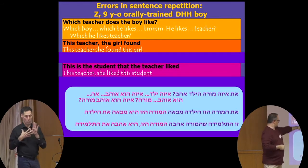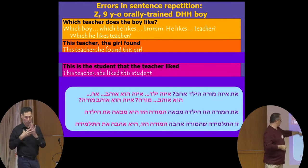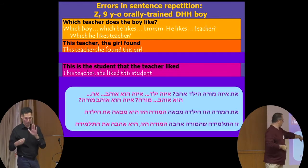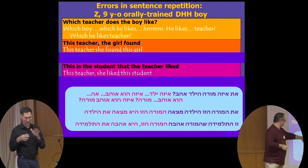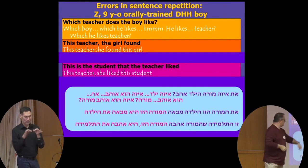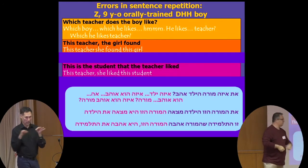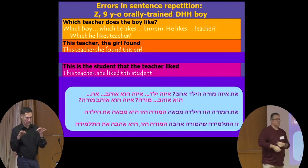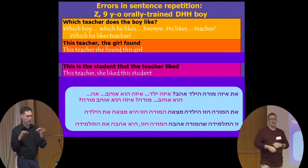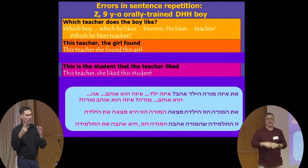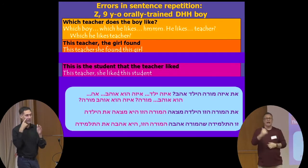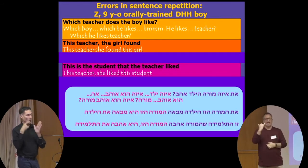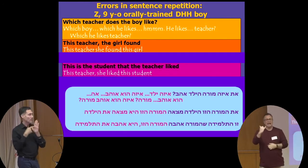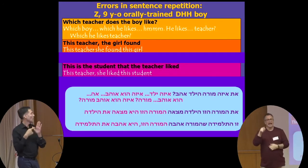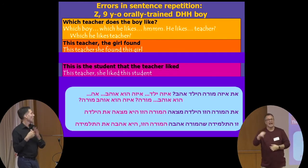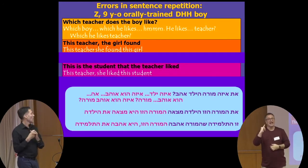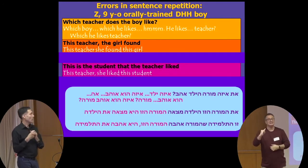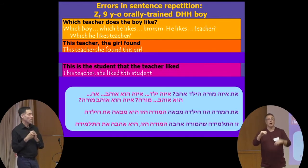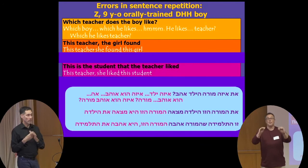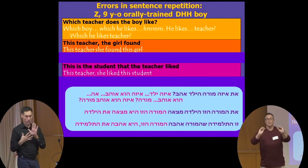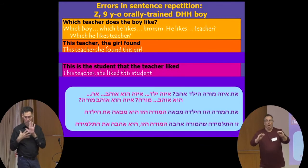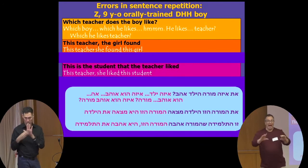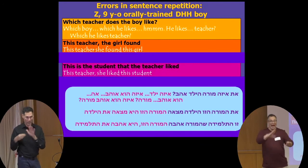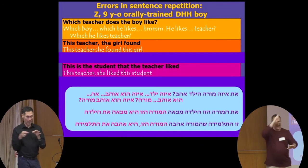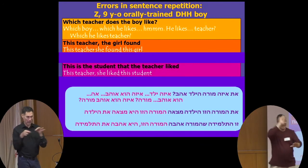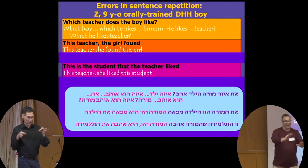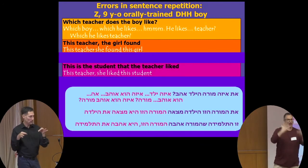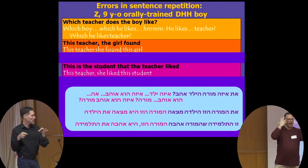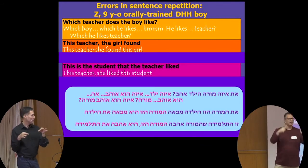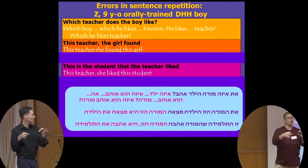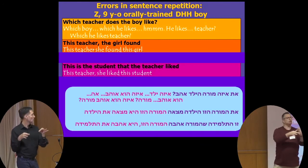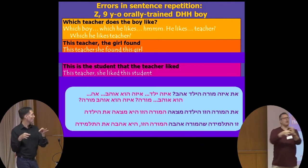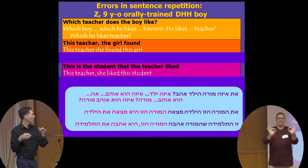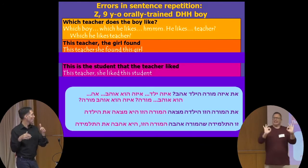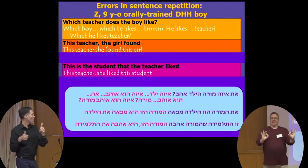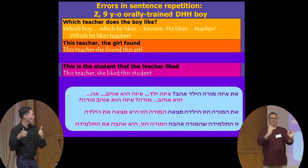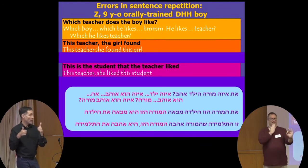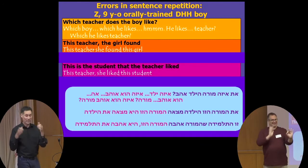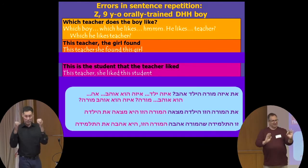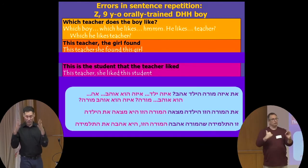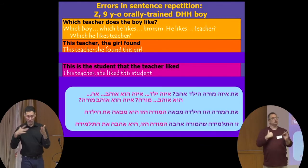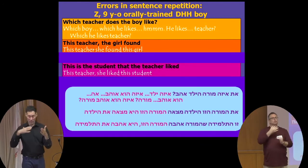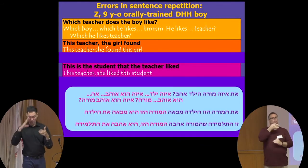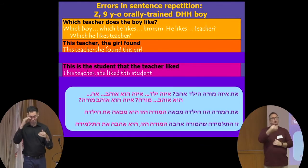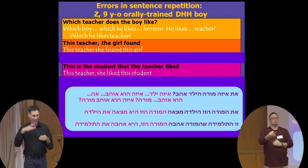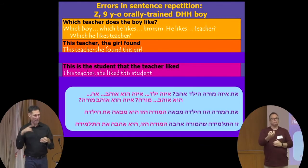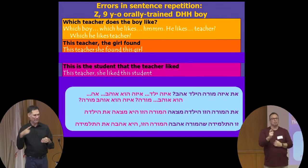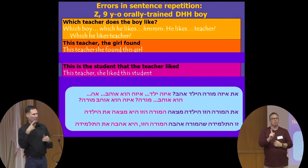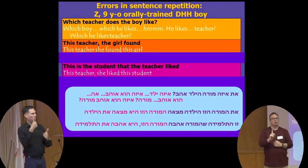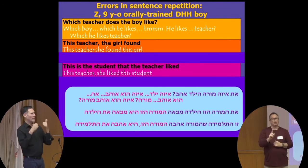So, for example, we ask them to repeat a sentence like, which teacher does the boy like? And they say, which boy? Which he likes? He likes